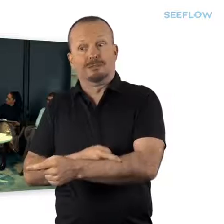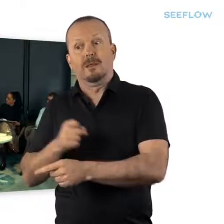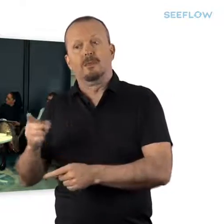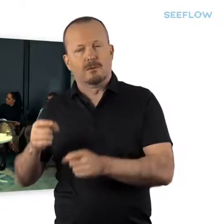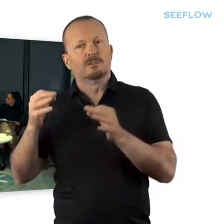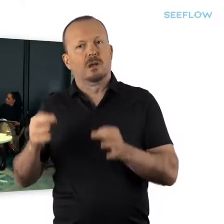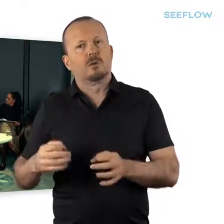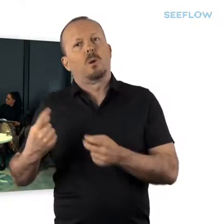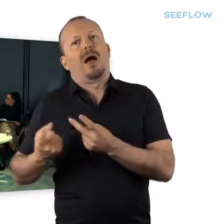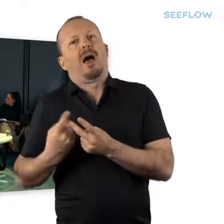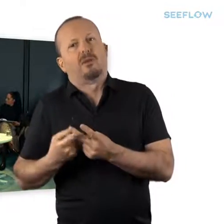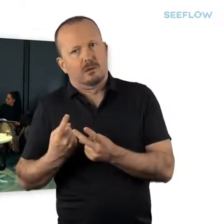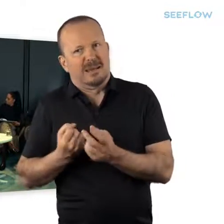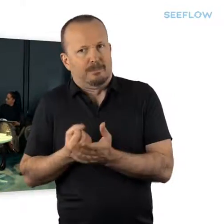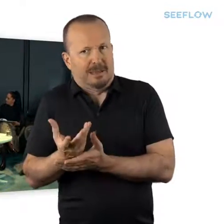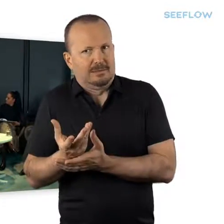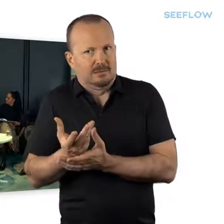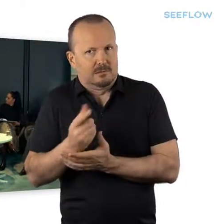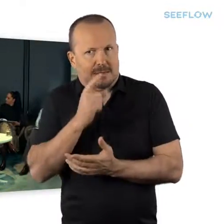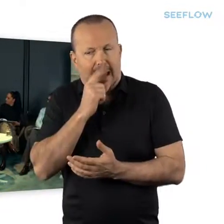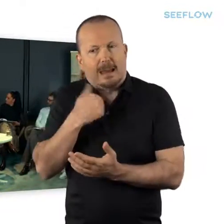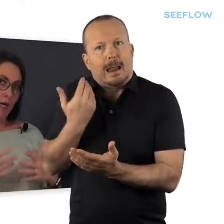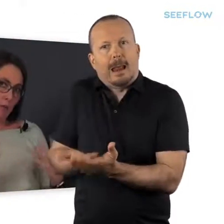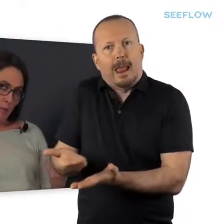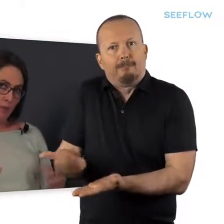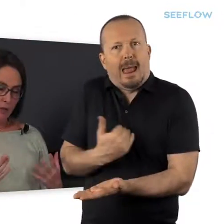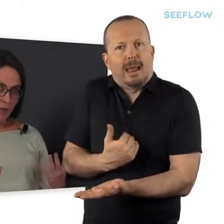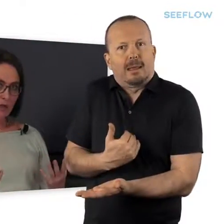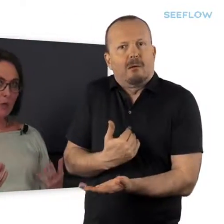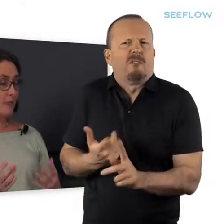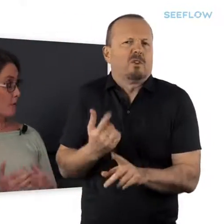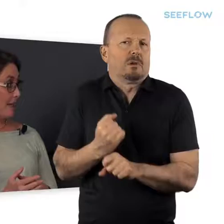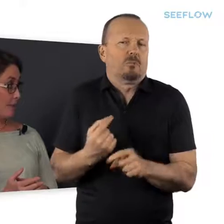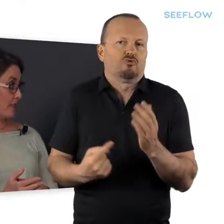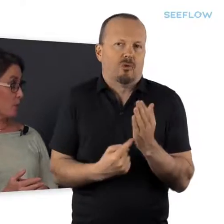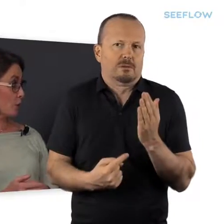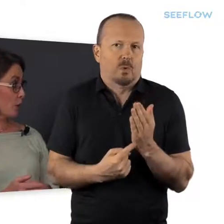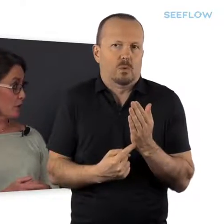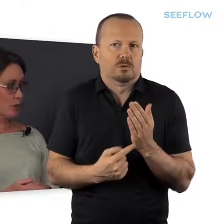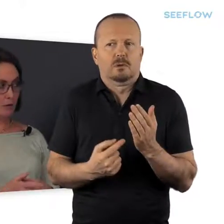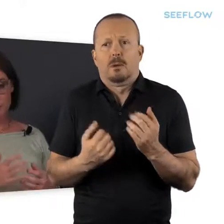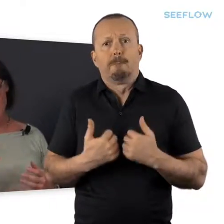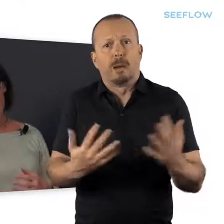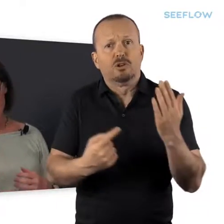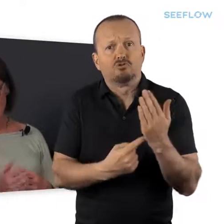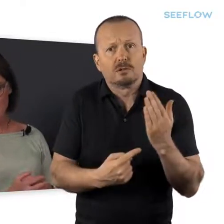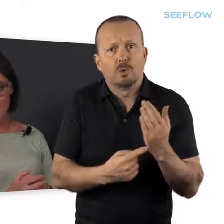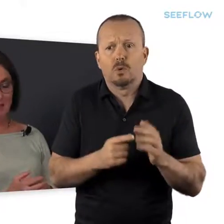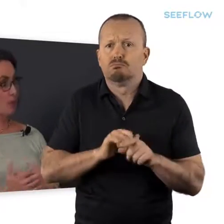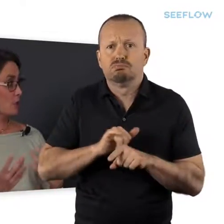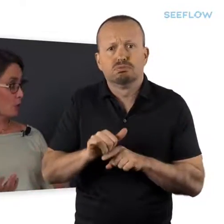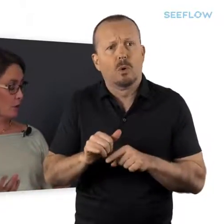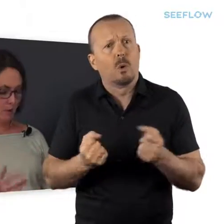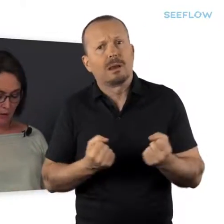on the rate of some other expenses that can be reimbursed. The most obvious one is about transport costs, so whether it's